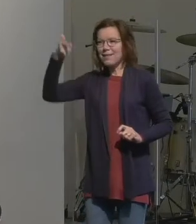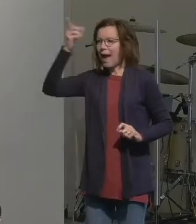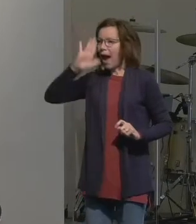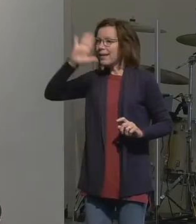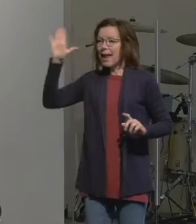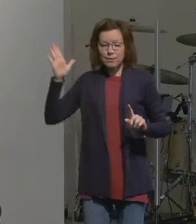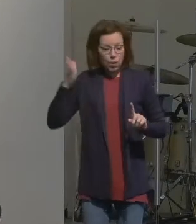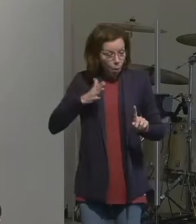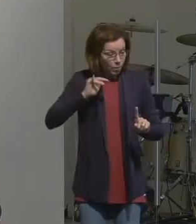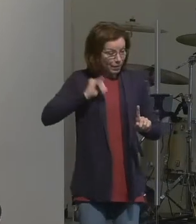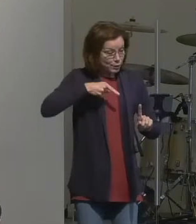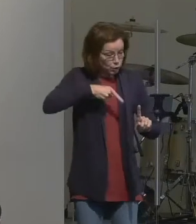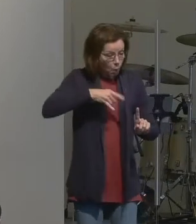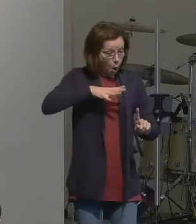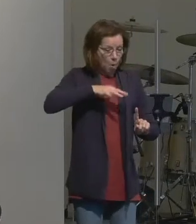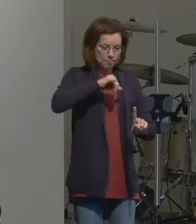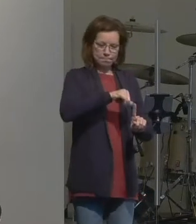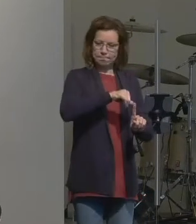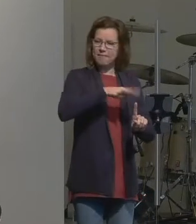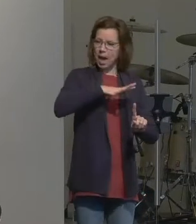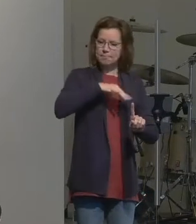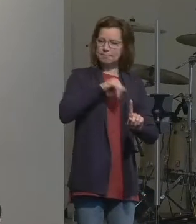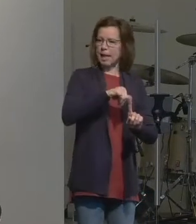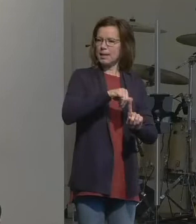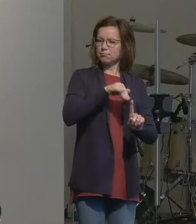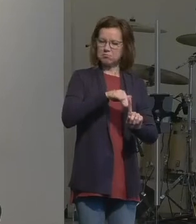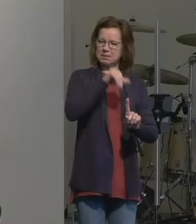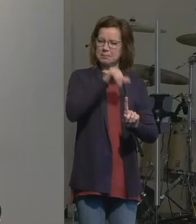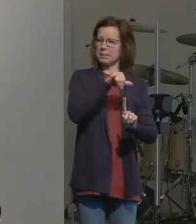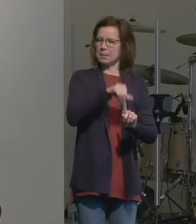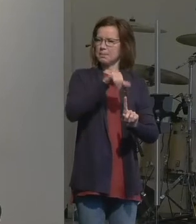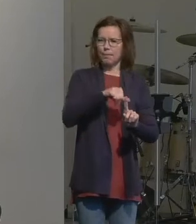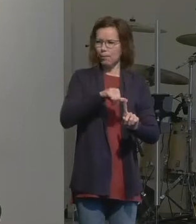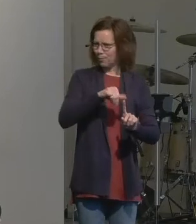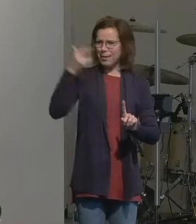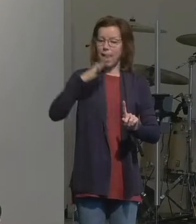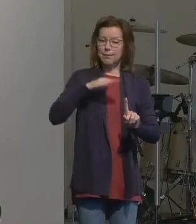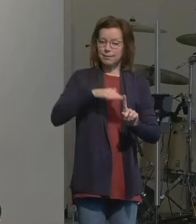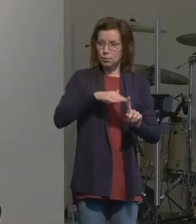engage you there for you to stay exactly as you were.